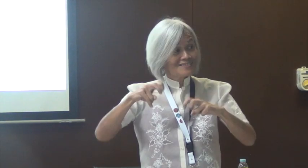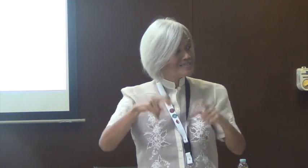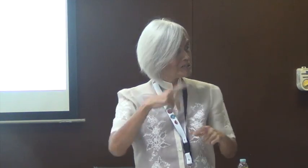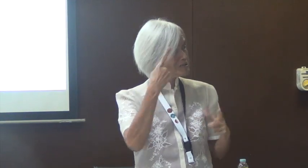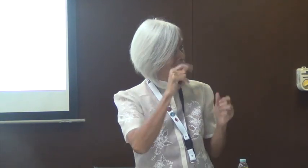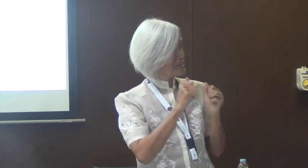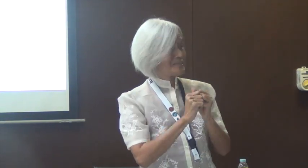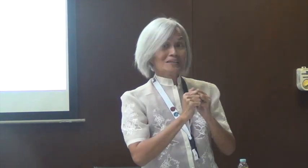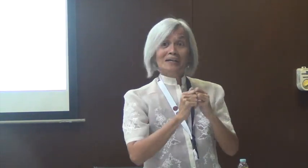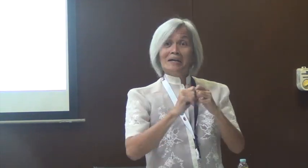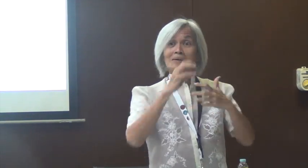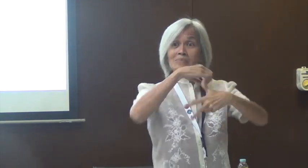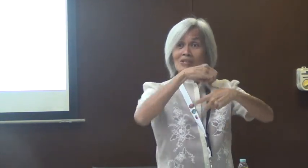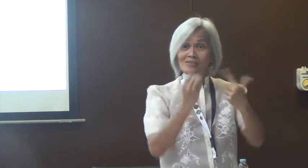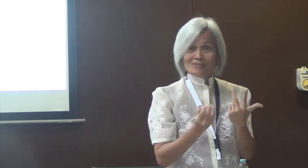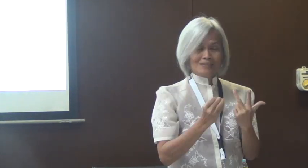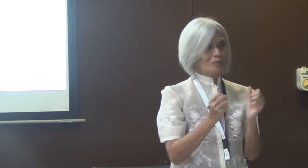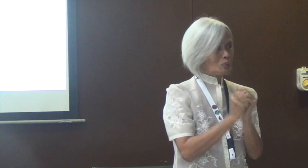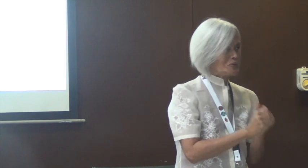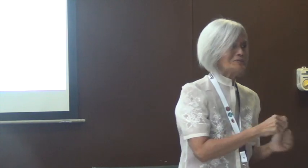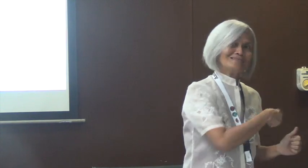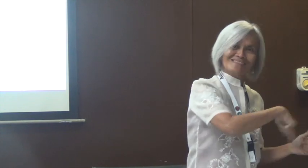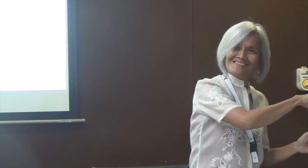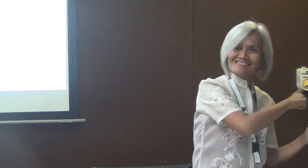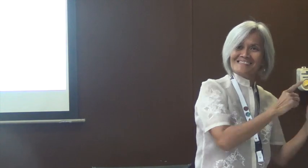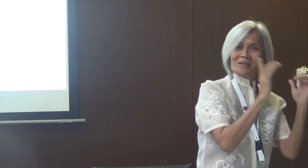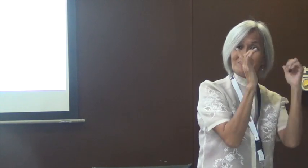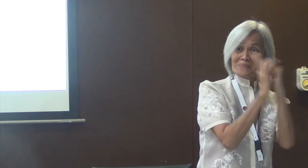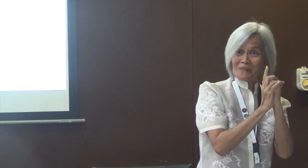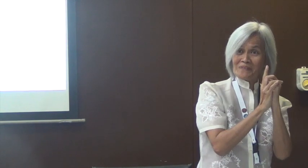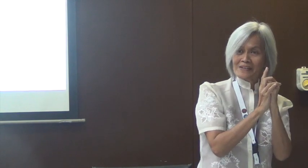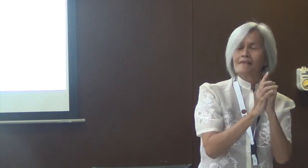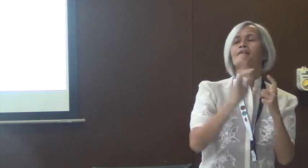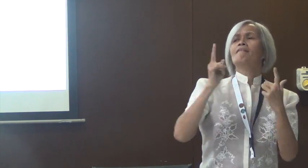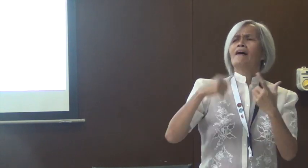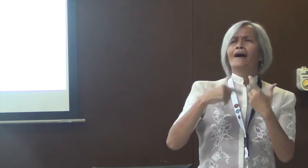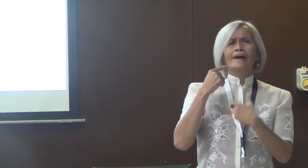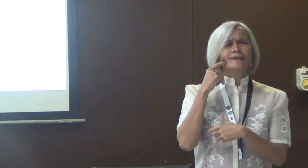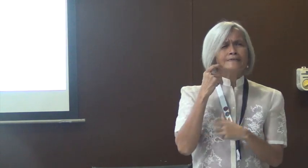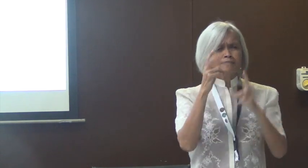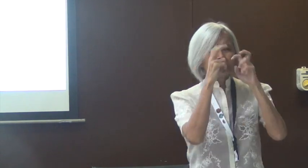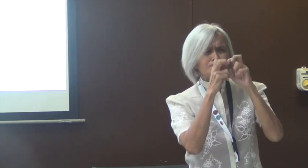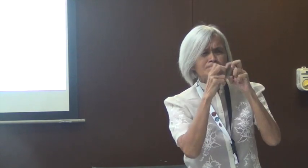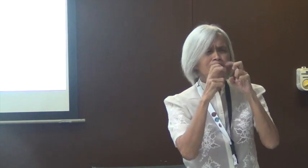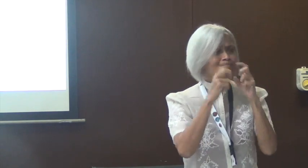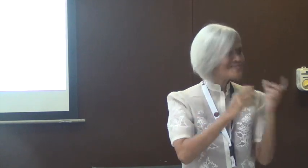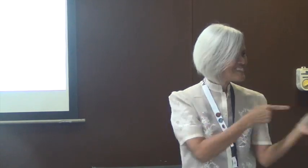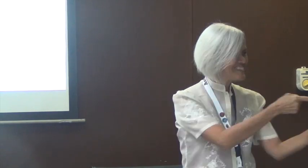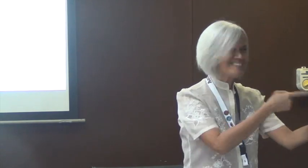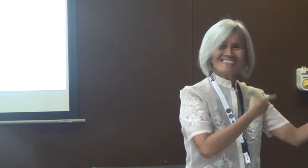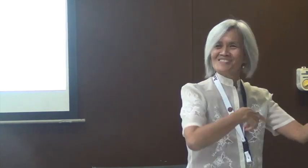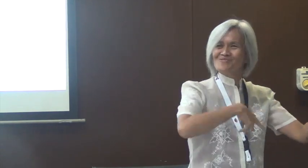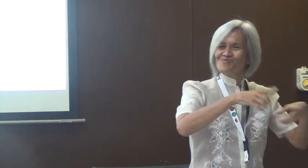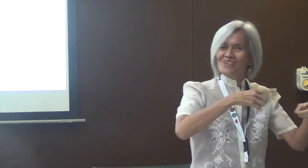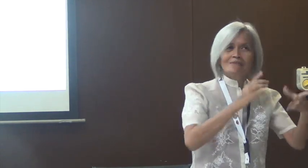And so our research, remember the research that has been talked about earlier with PFT. So we did research.